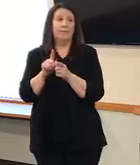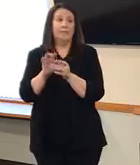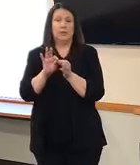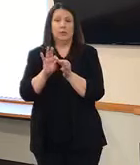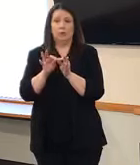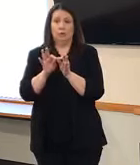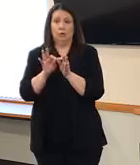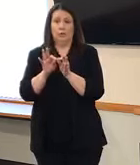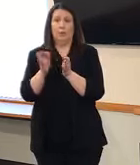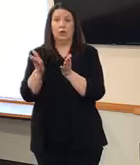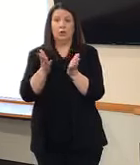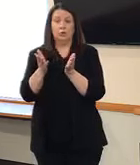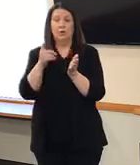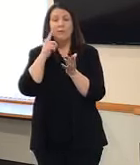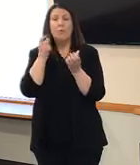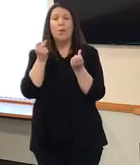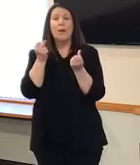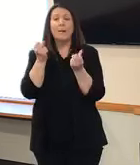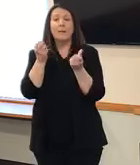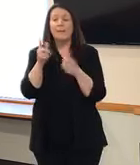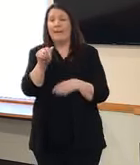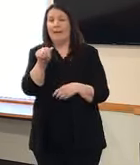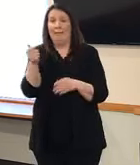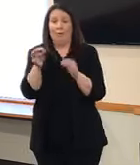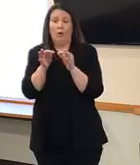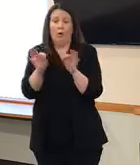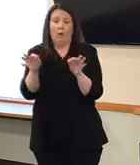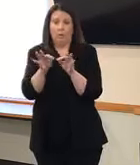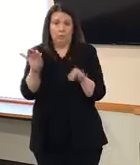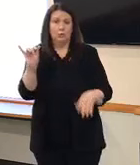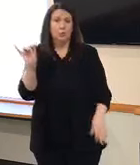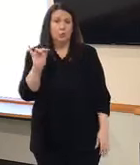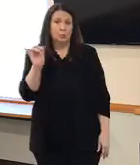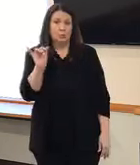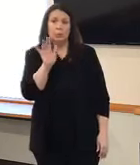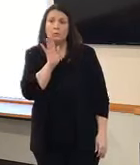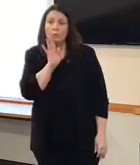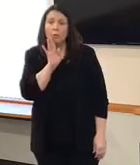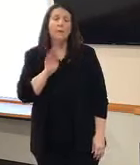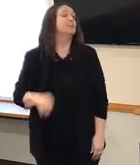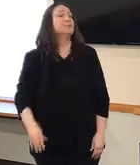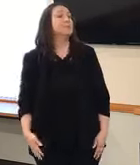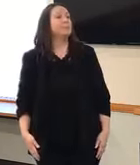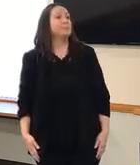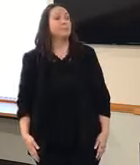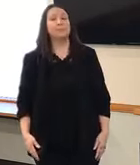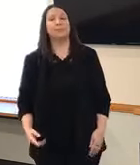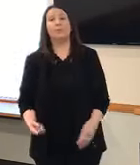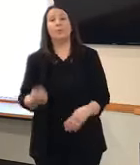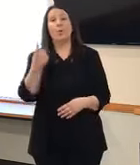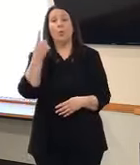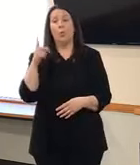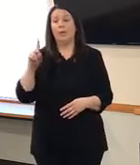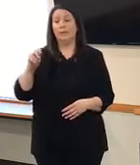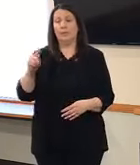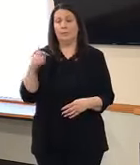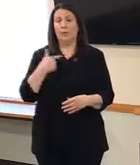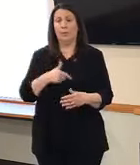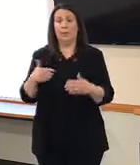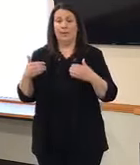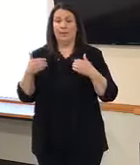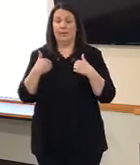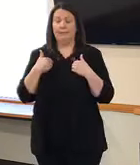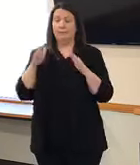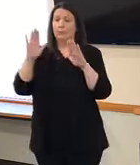for a lot of different other languages as well. One of the departments that we have is of